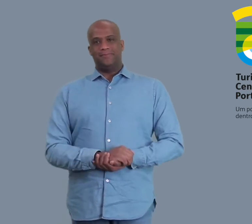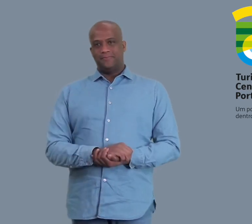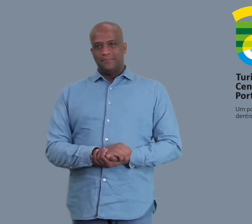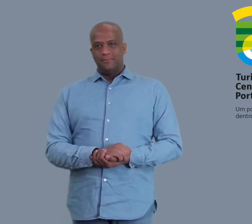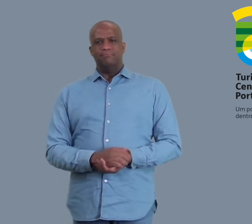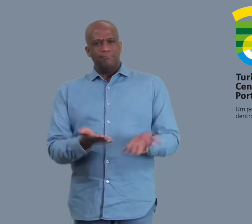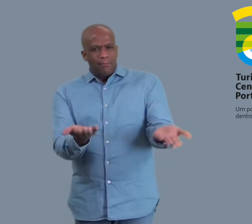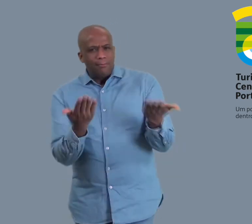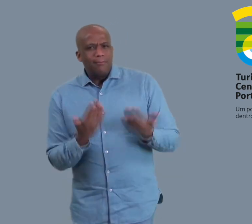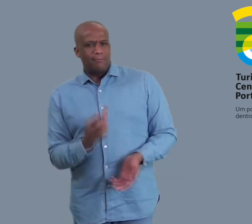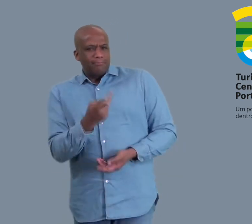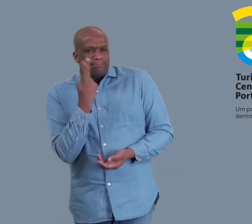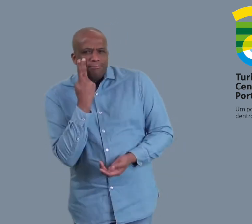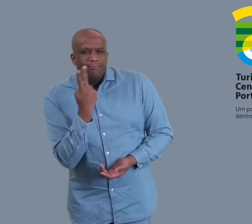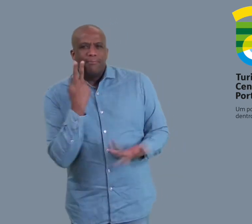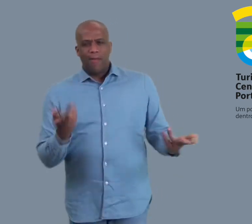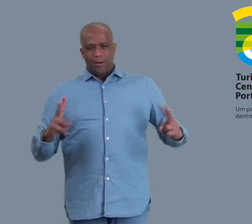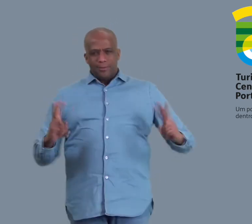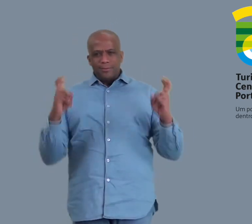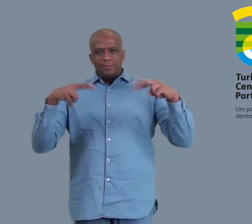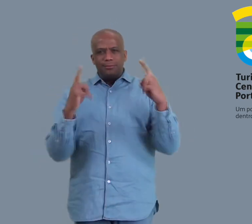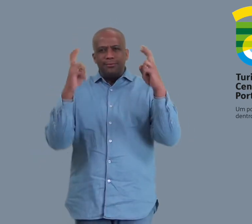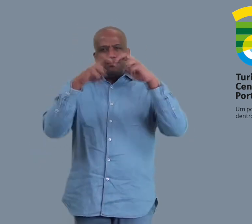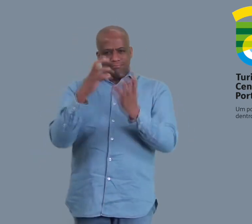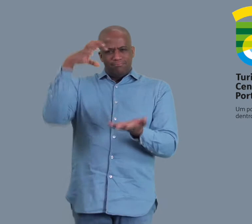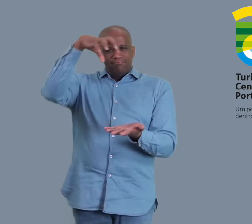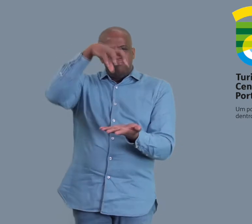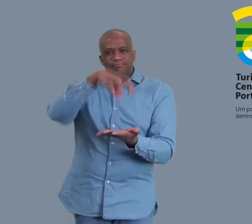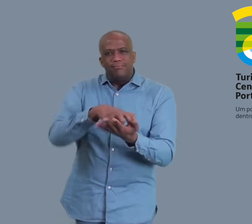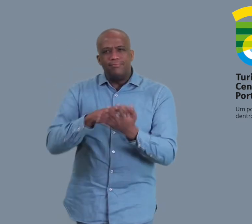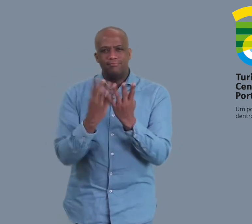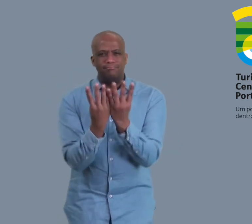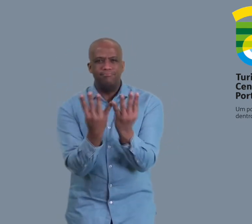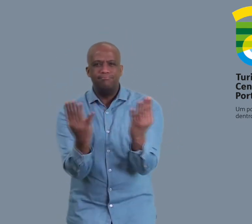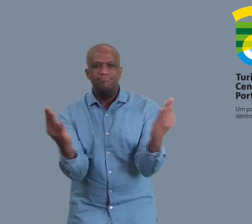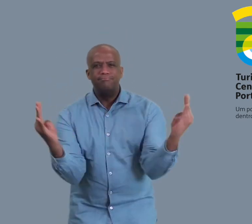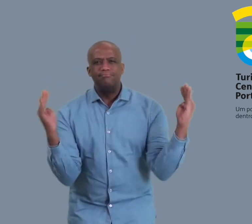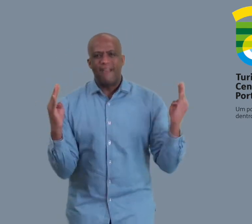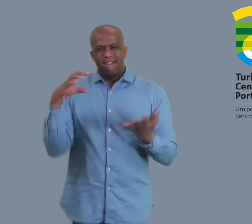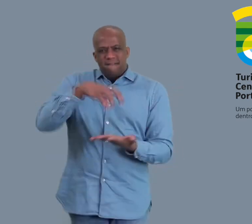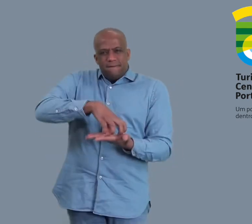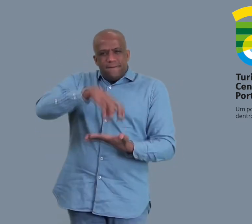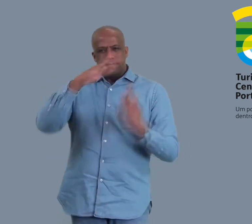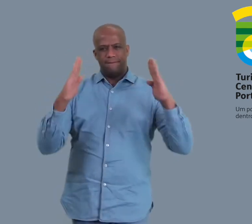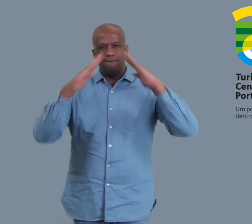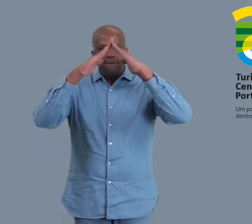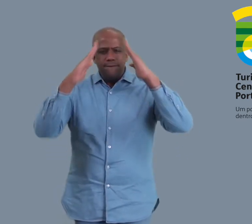Come and visit castles and walls, shrines,